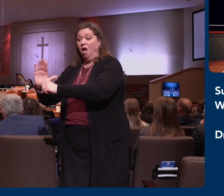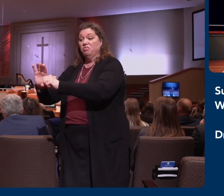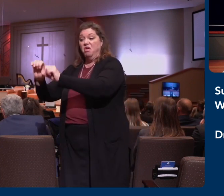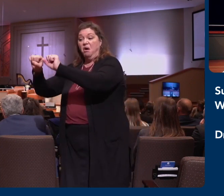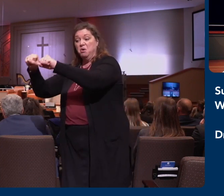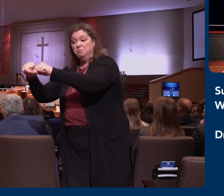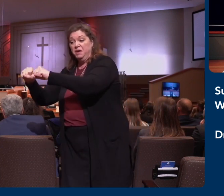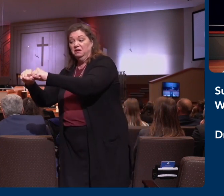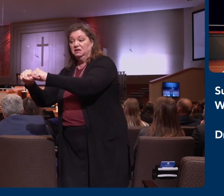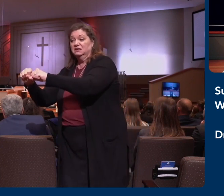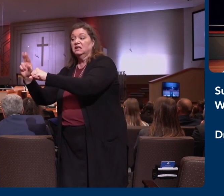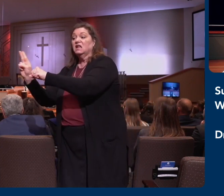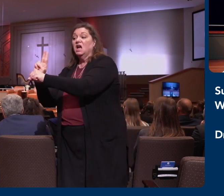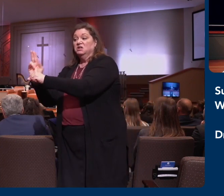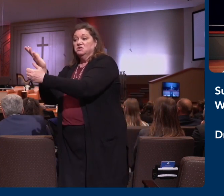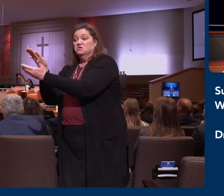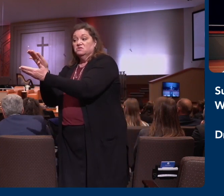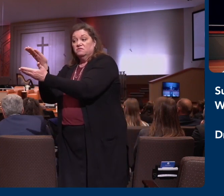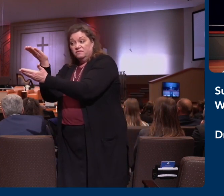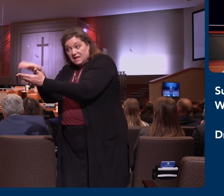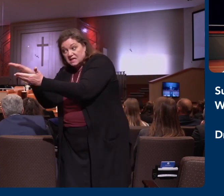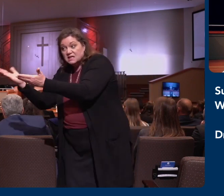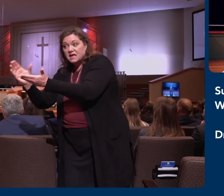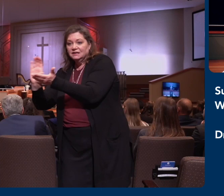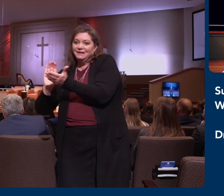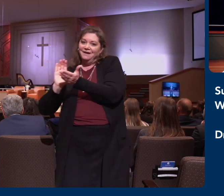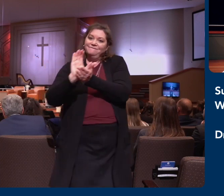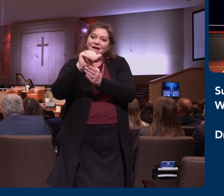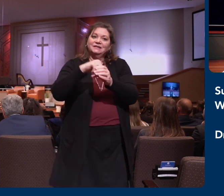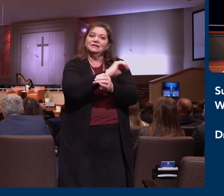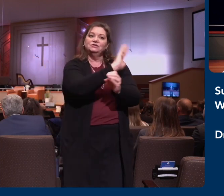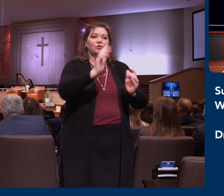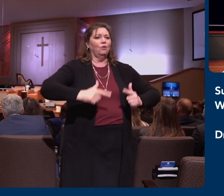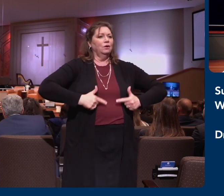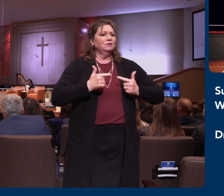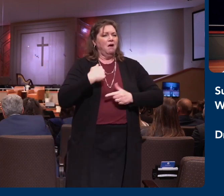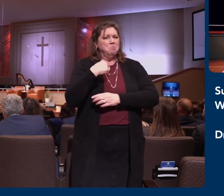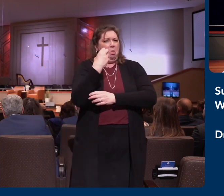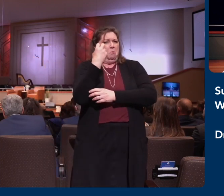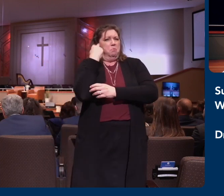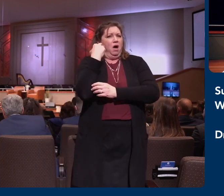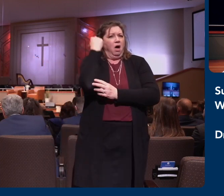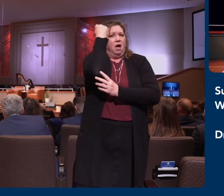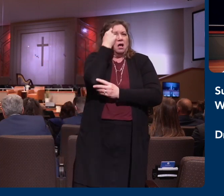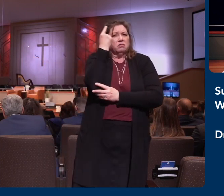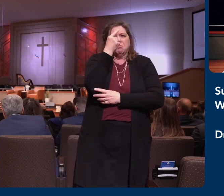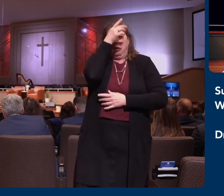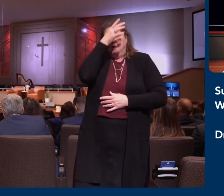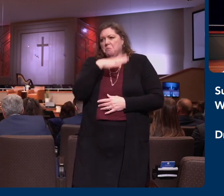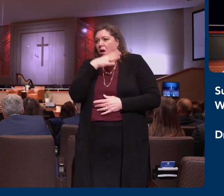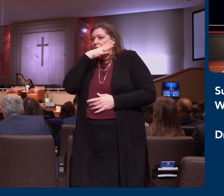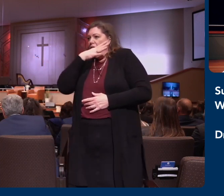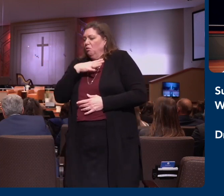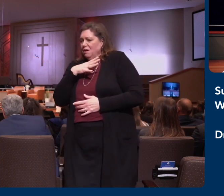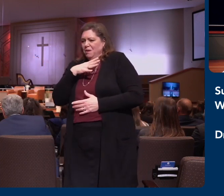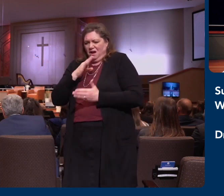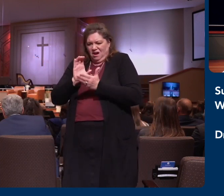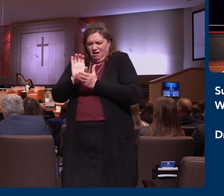in you. I'm so grateful for the men and women throughout my life that have really poured into me to help me become the